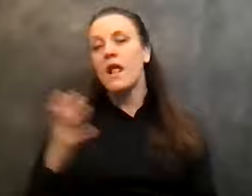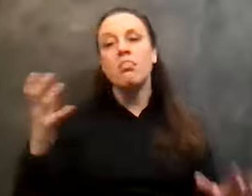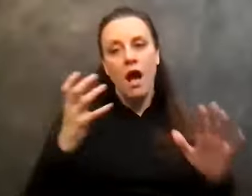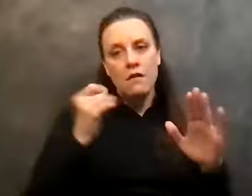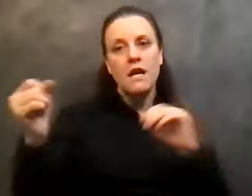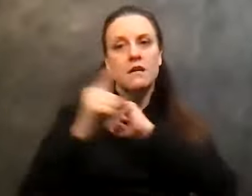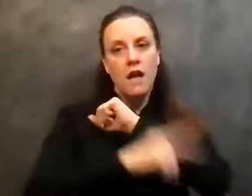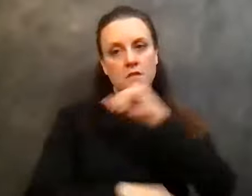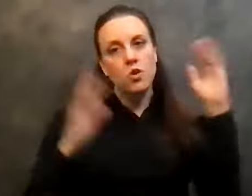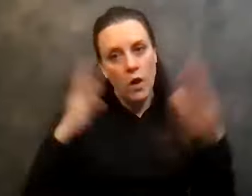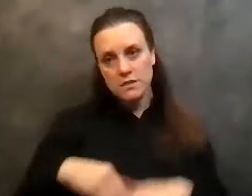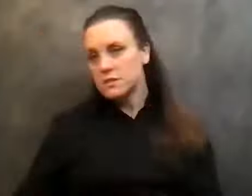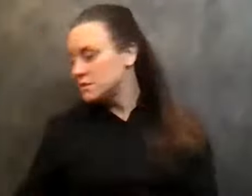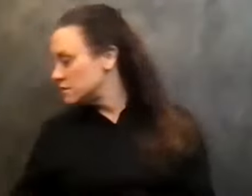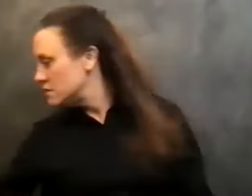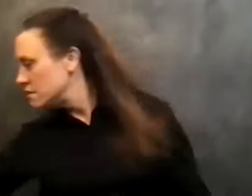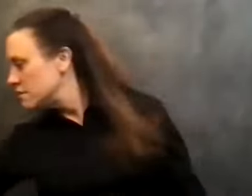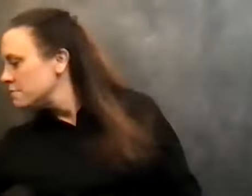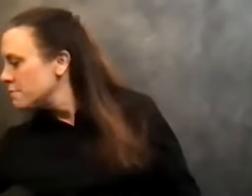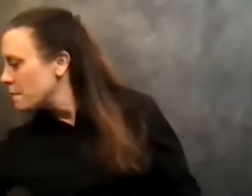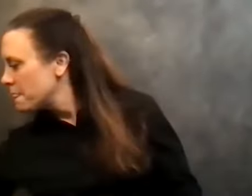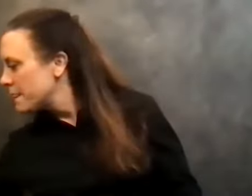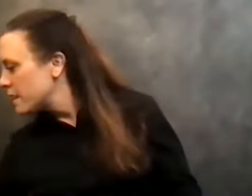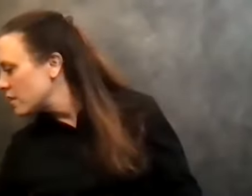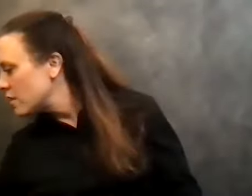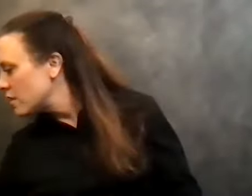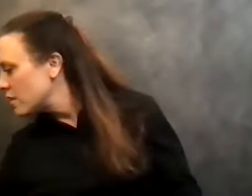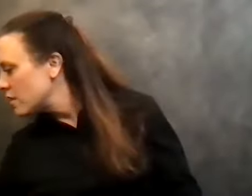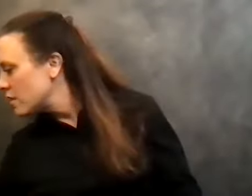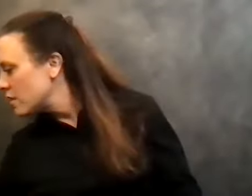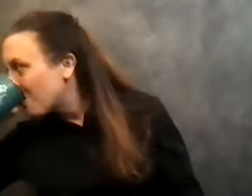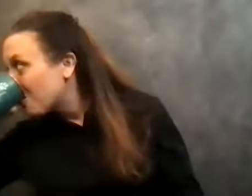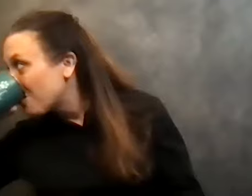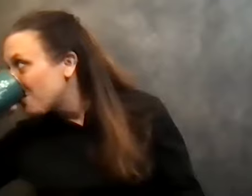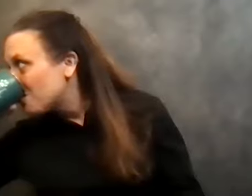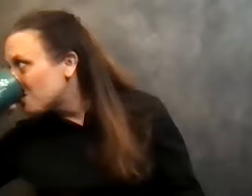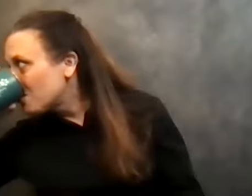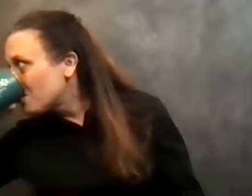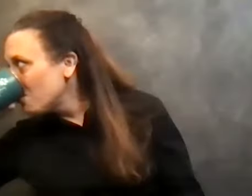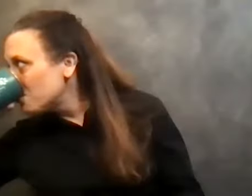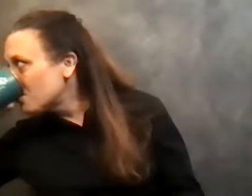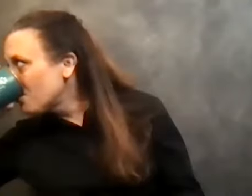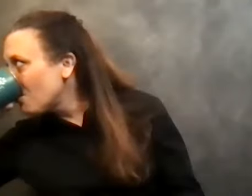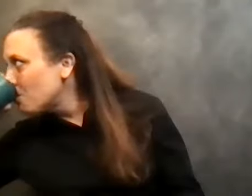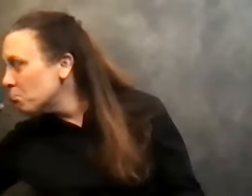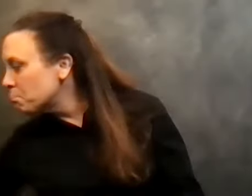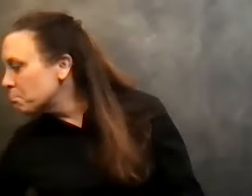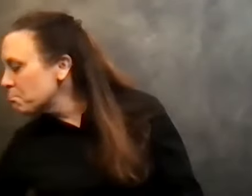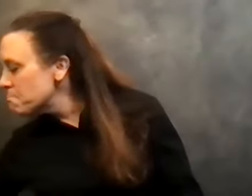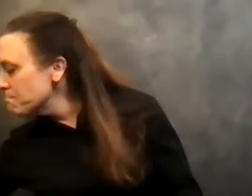I mean, I'm not a stupid person, but boy, oh boy, I could fill a book on the stupid things that I did. You know, I'm not